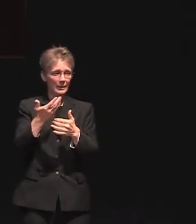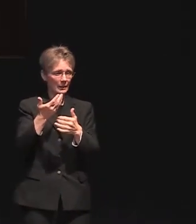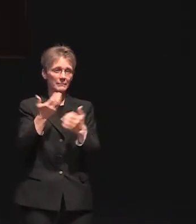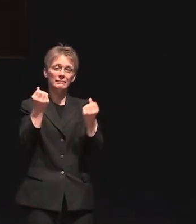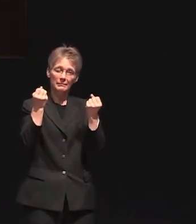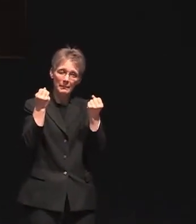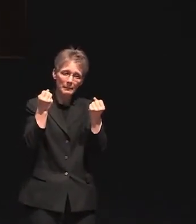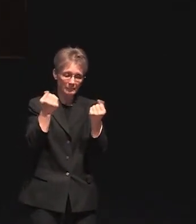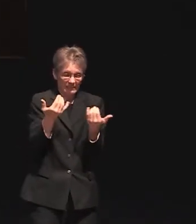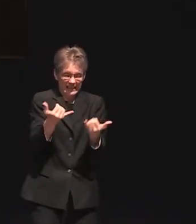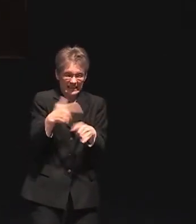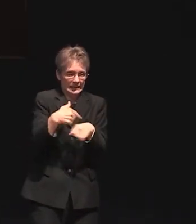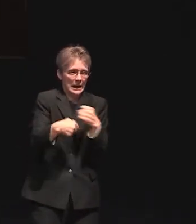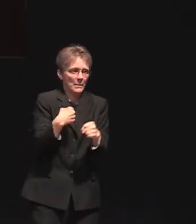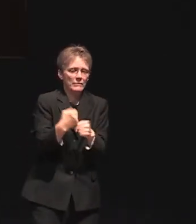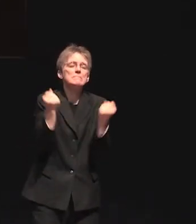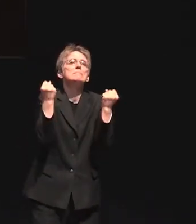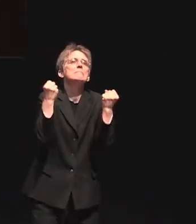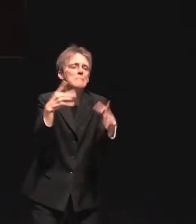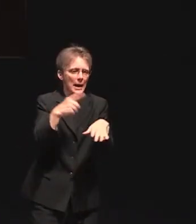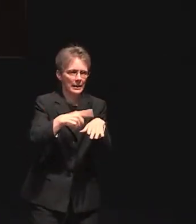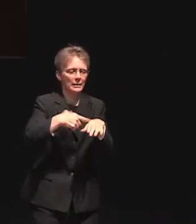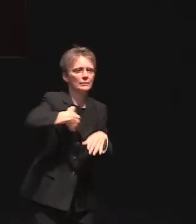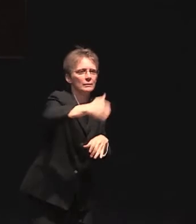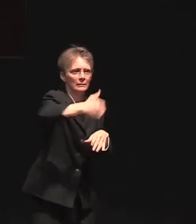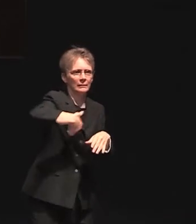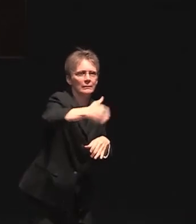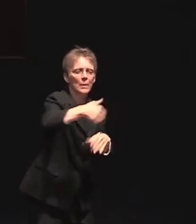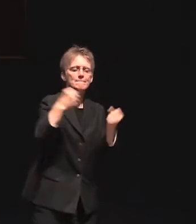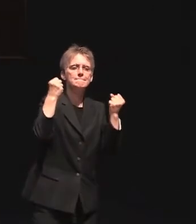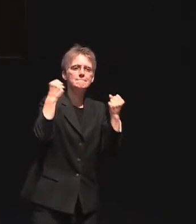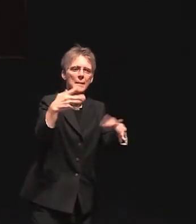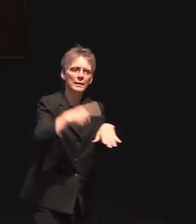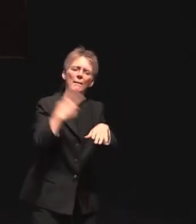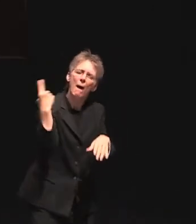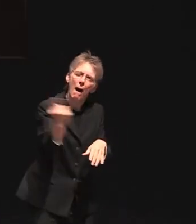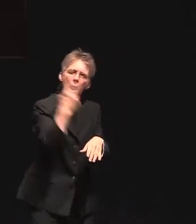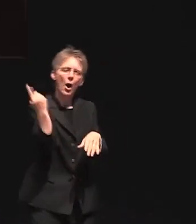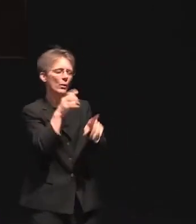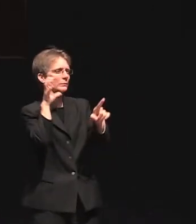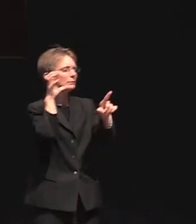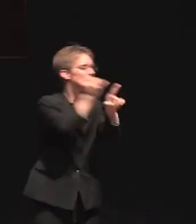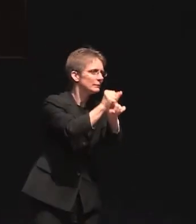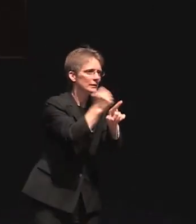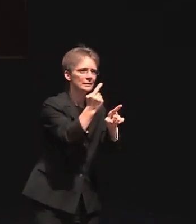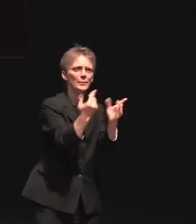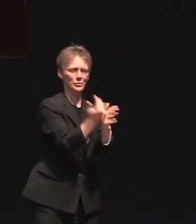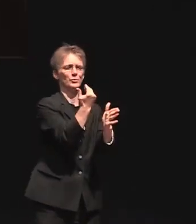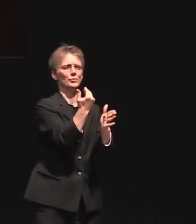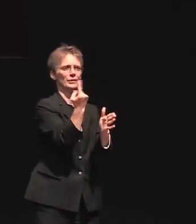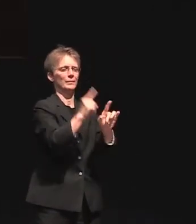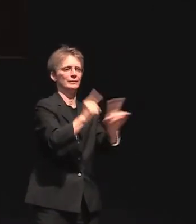many many many times I just see something new and different even when I've looked at the same piece of art many